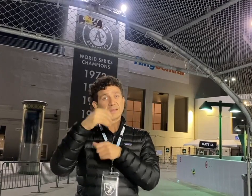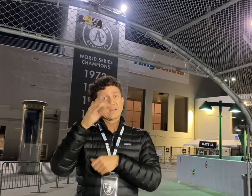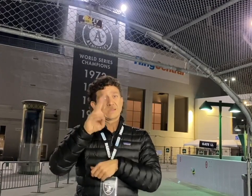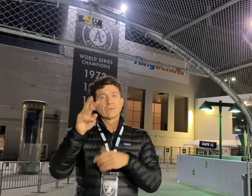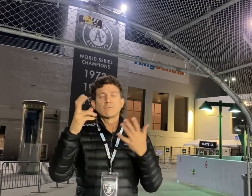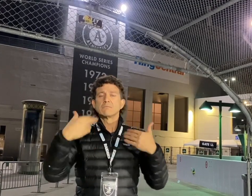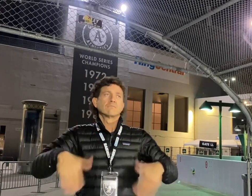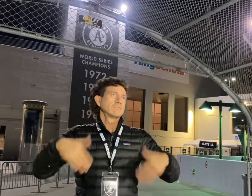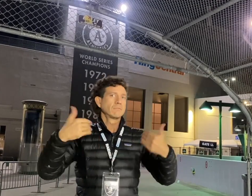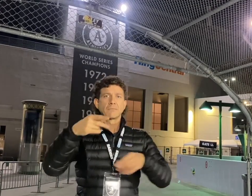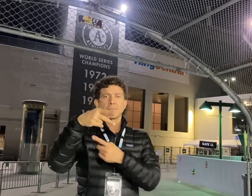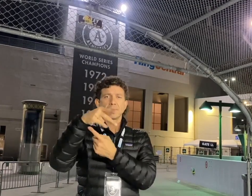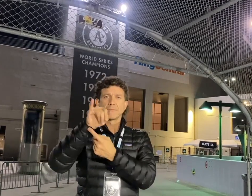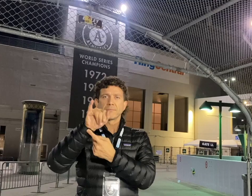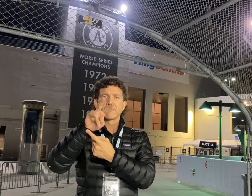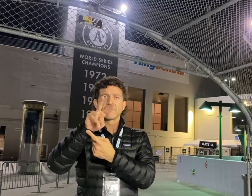Bay Area, especially for the black community.